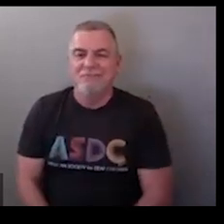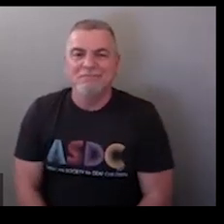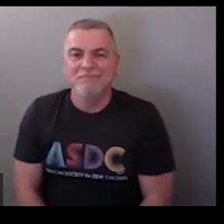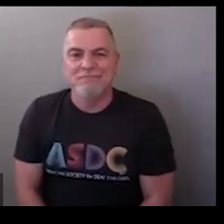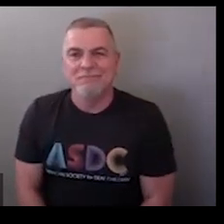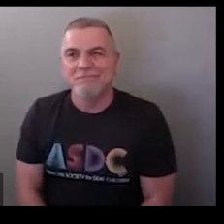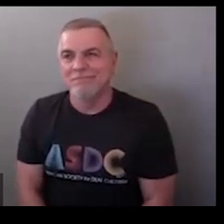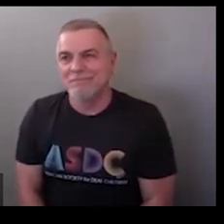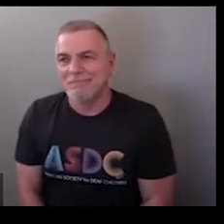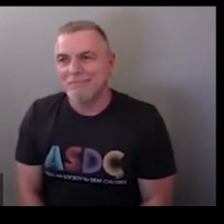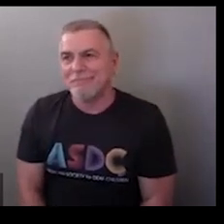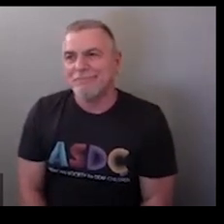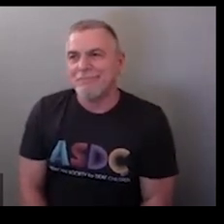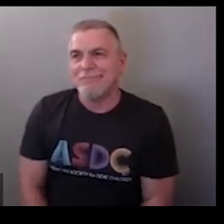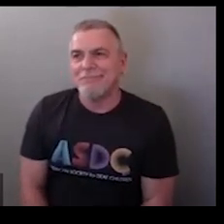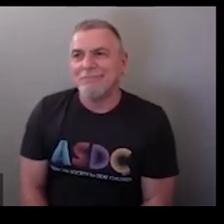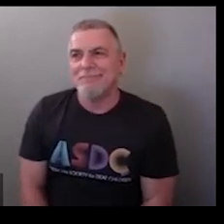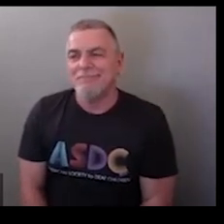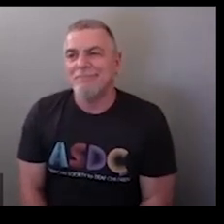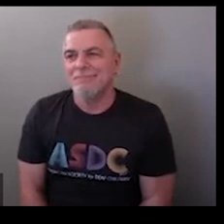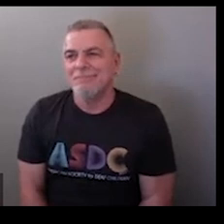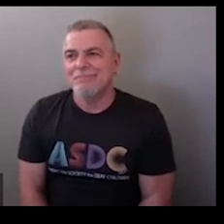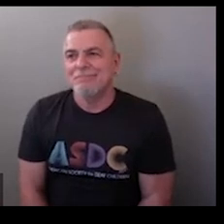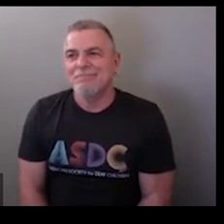the sign for before we review these